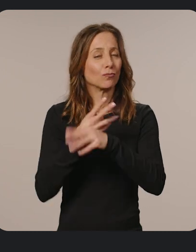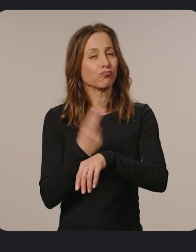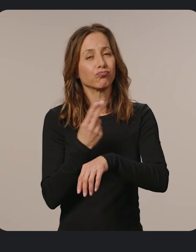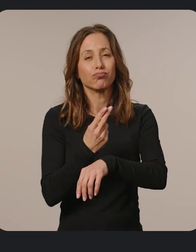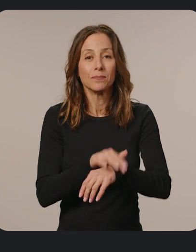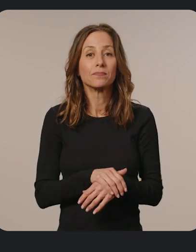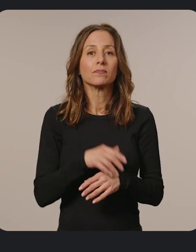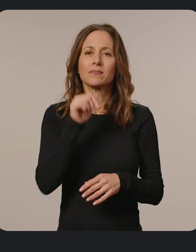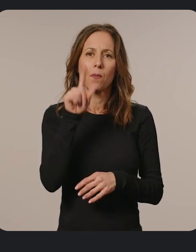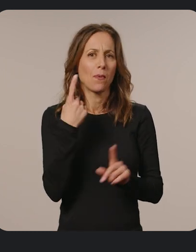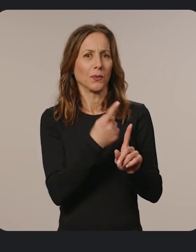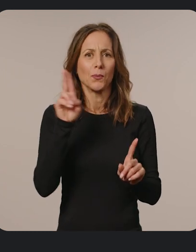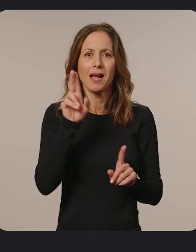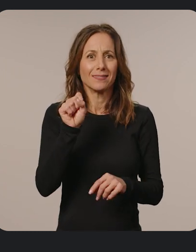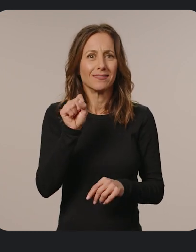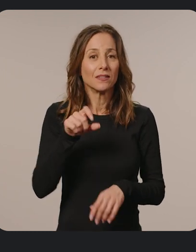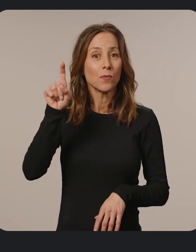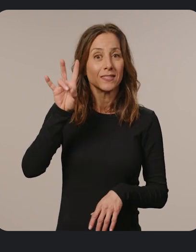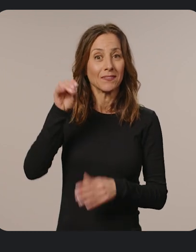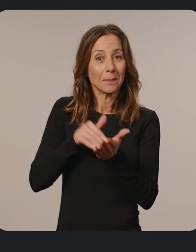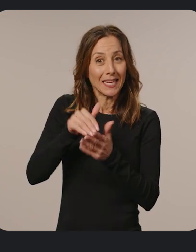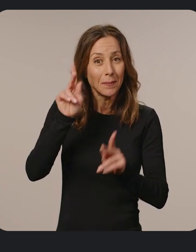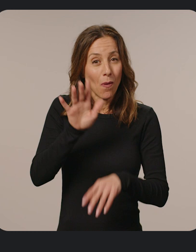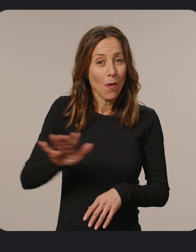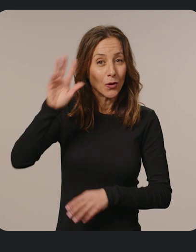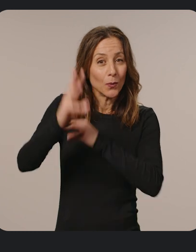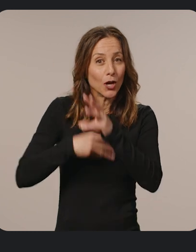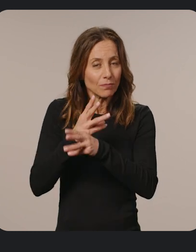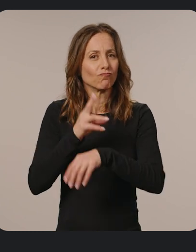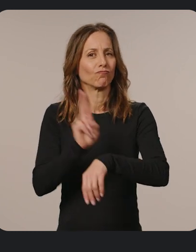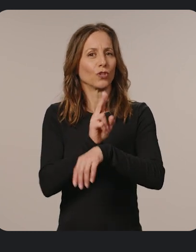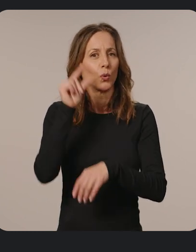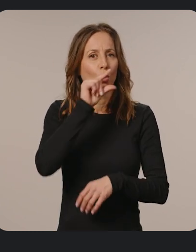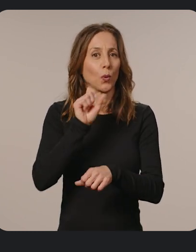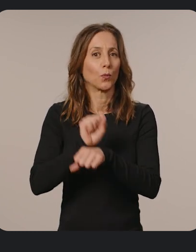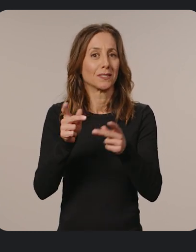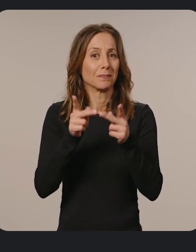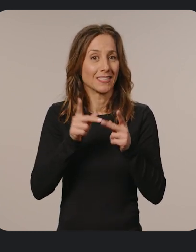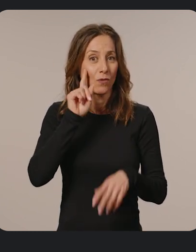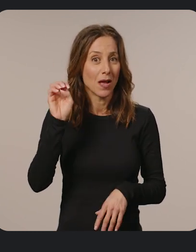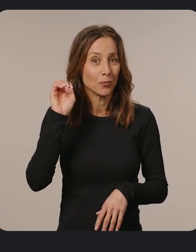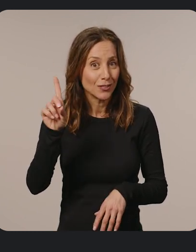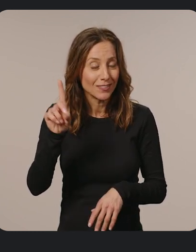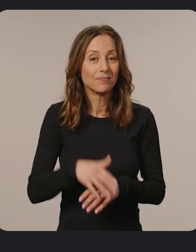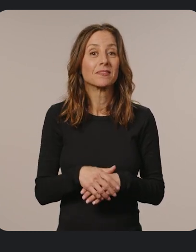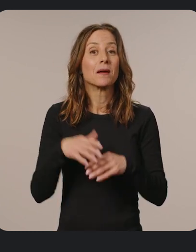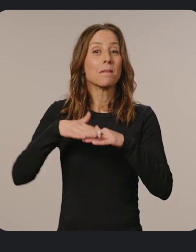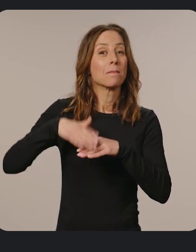It's not just in the US. 170 million people around the world use Google Workspace for education,